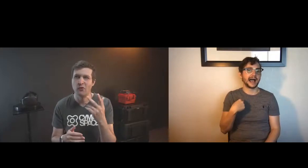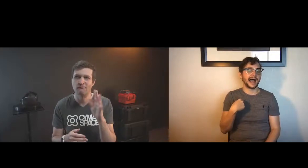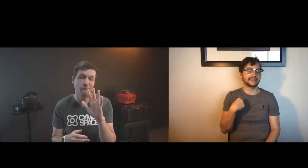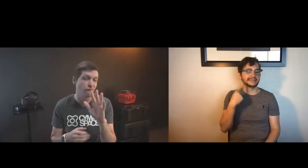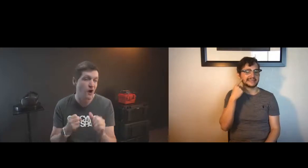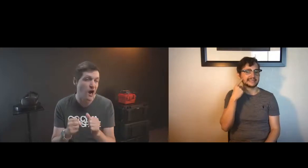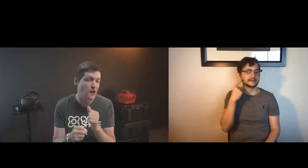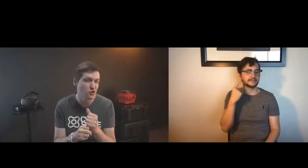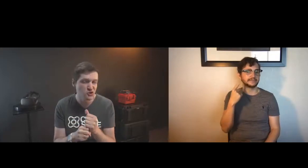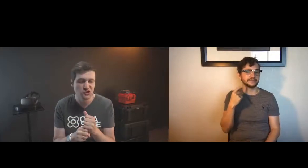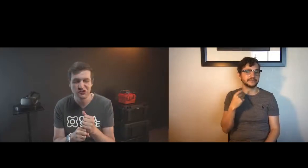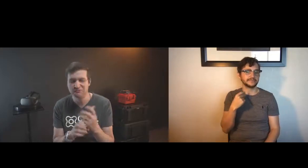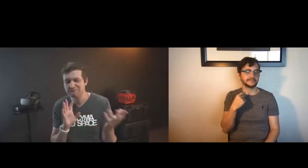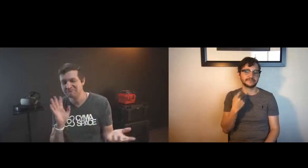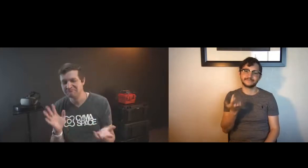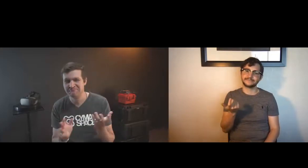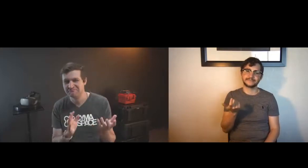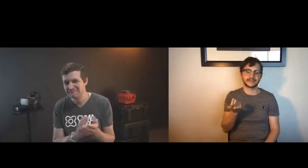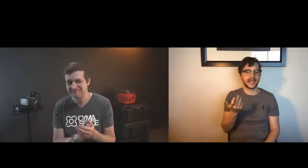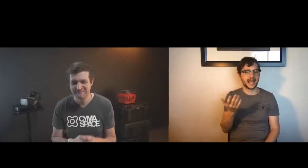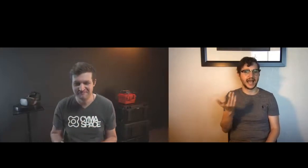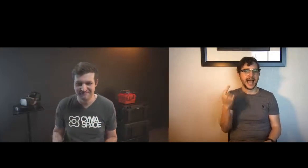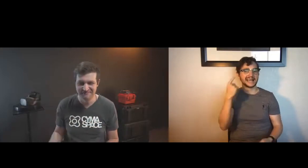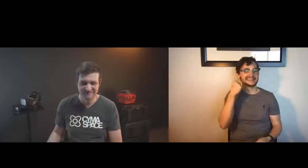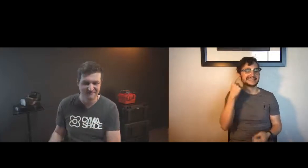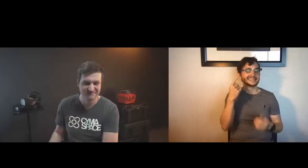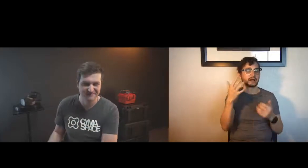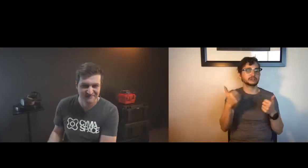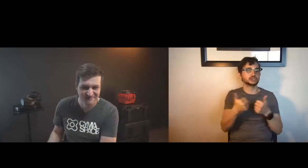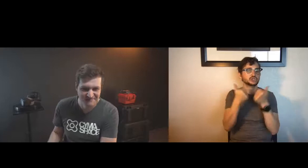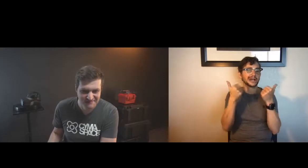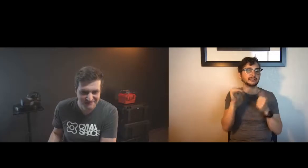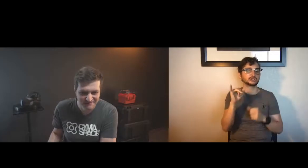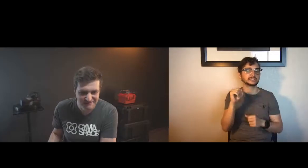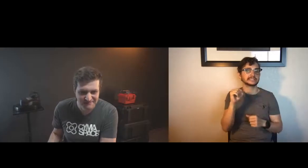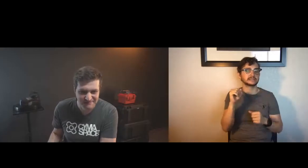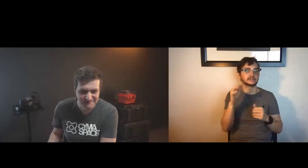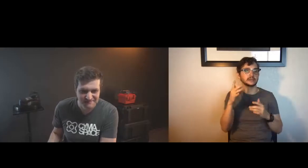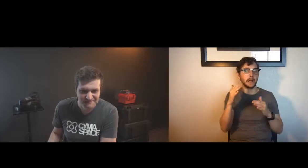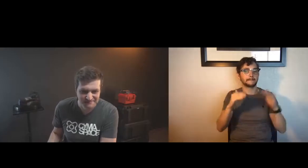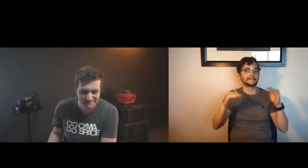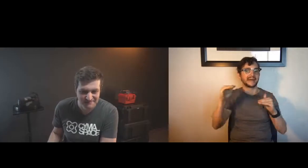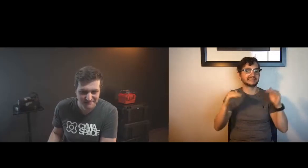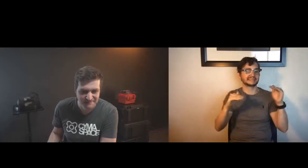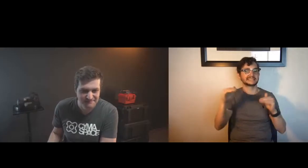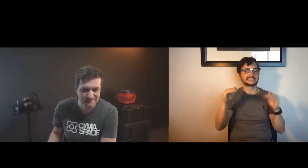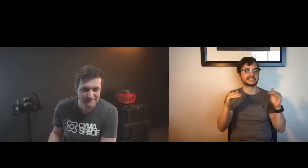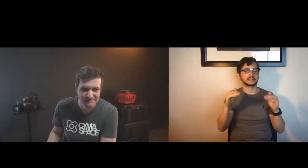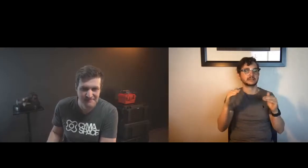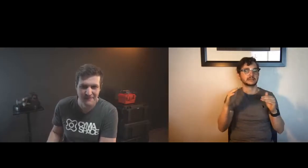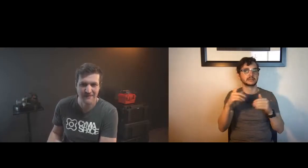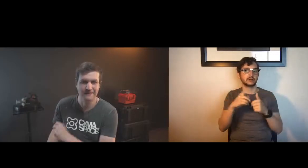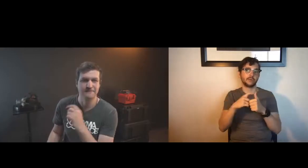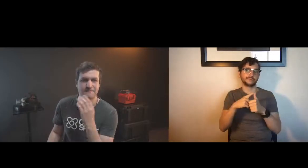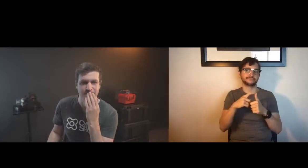possible so i'd love to see this happen in the next let's say five years or so i think